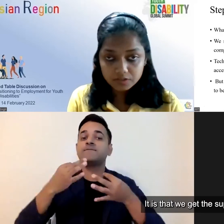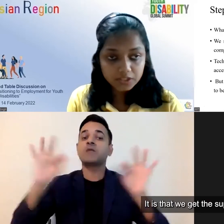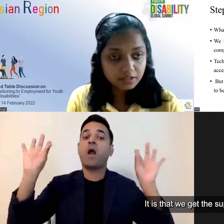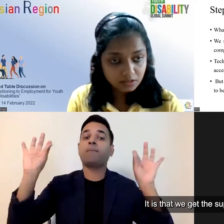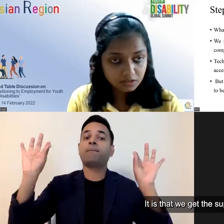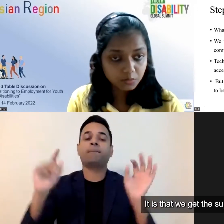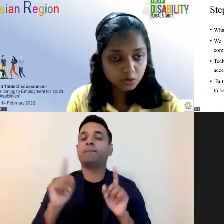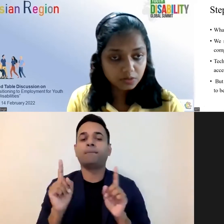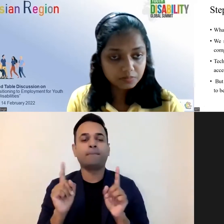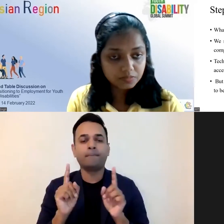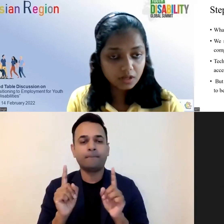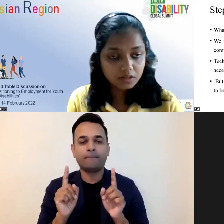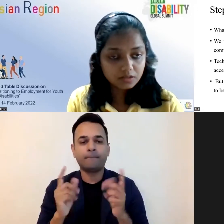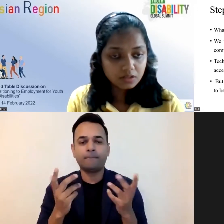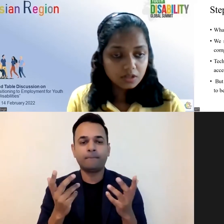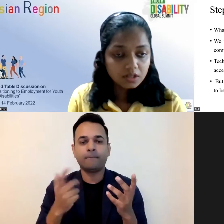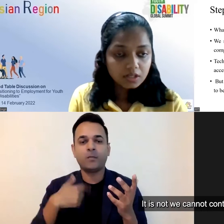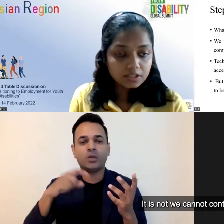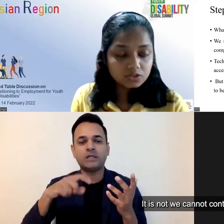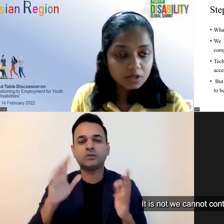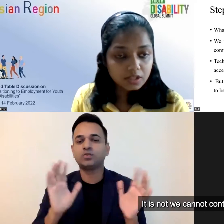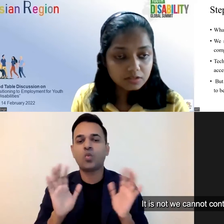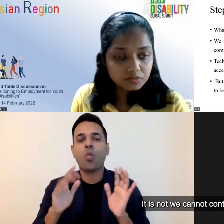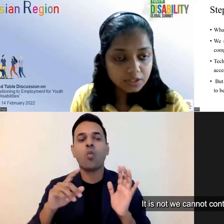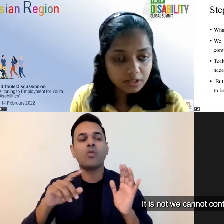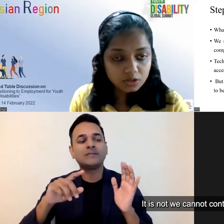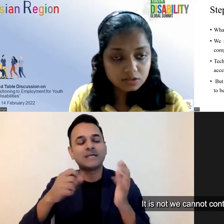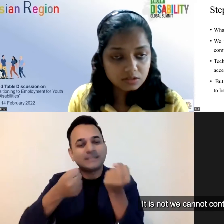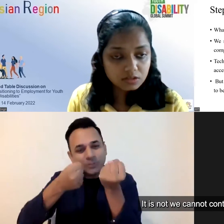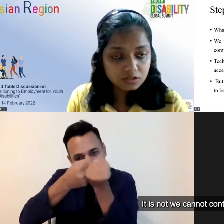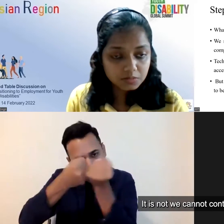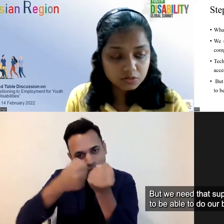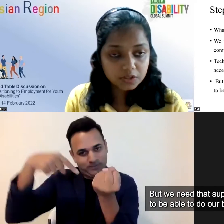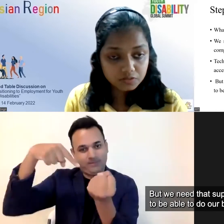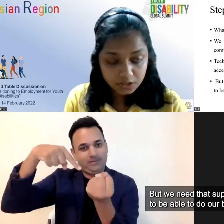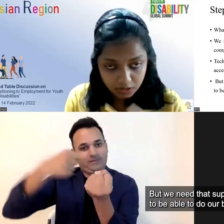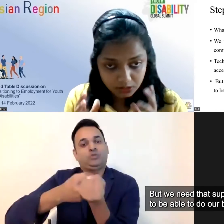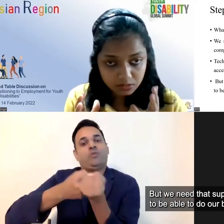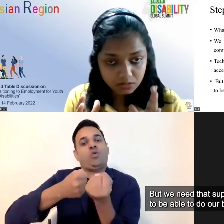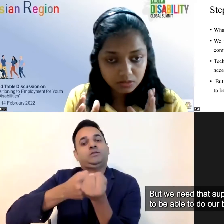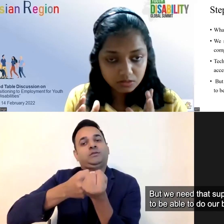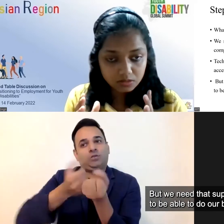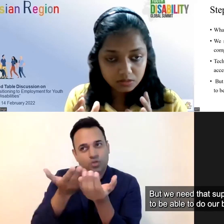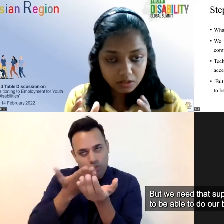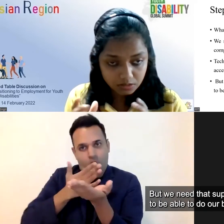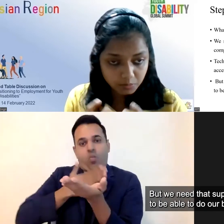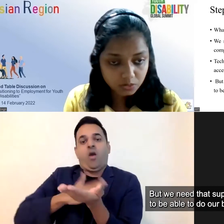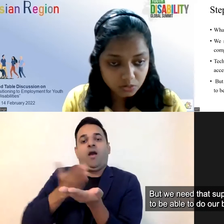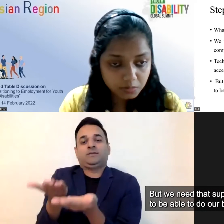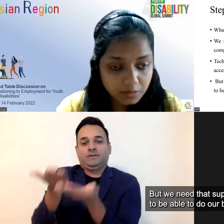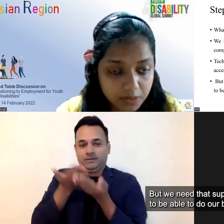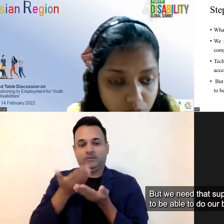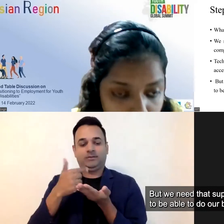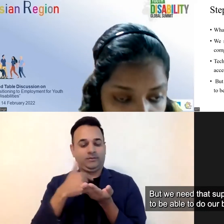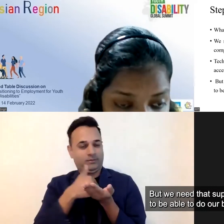that we get the support. It is not that we cannot contribute, but we need that support